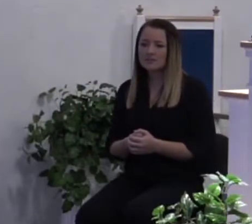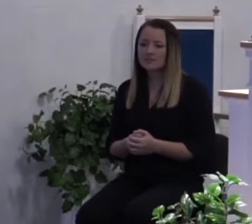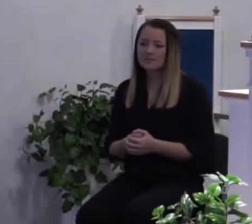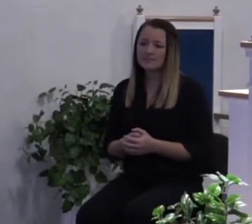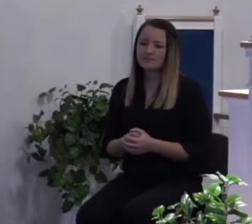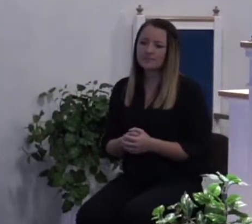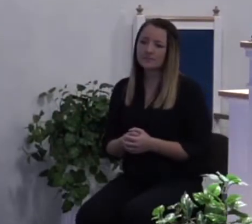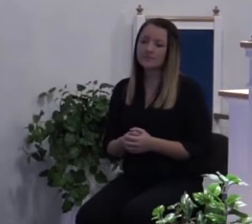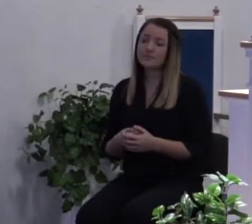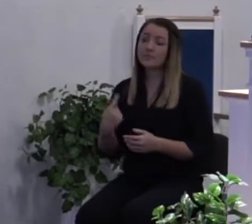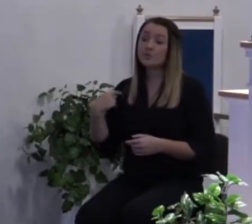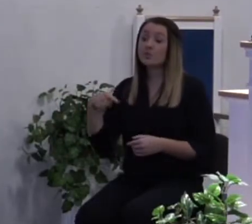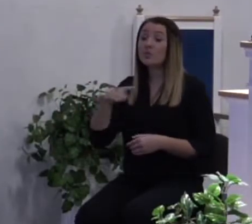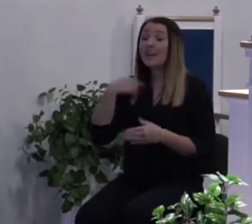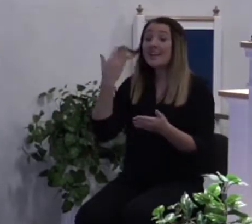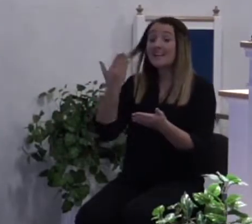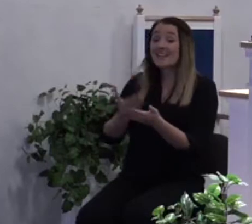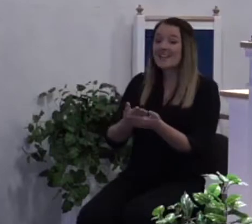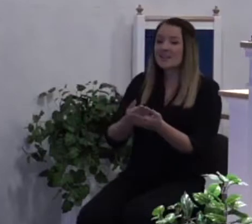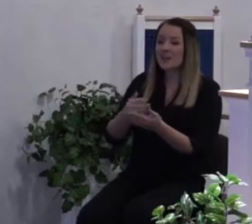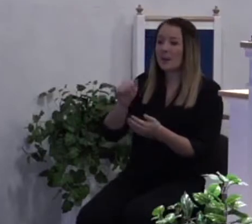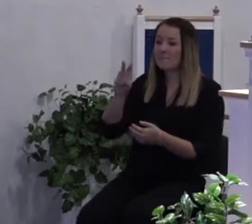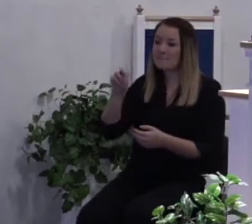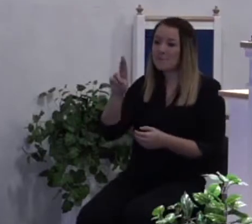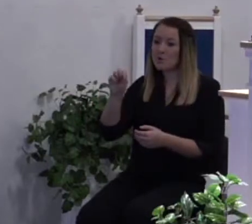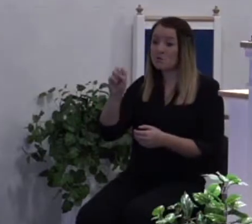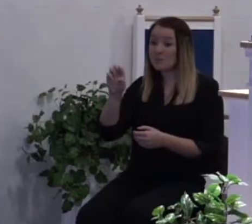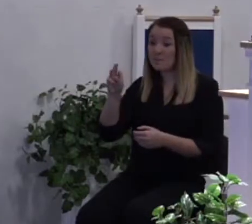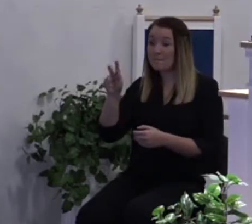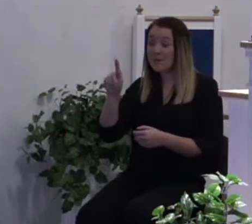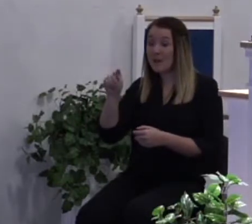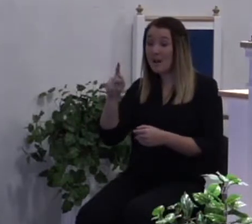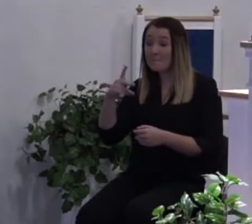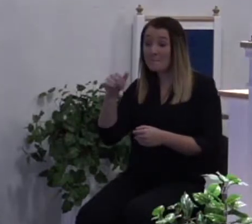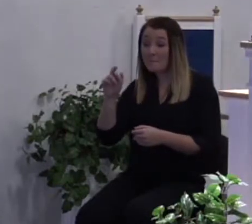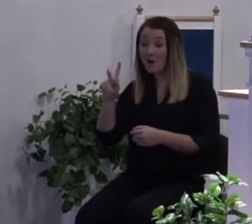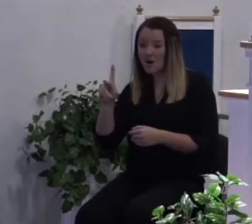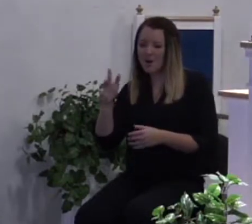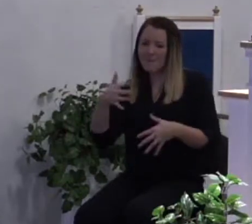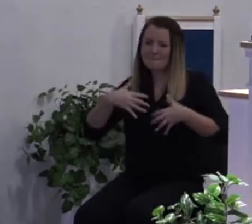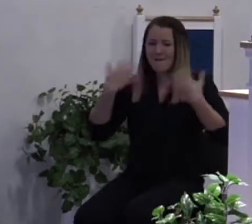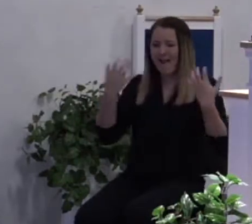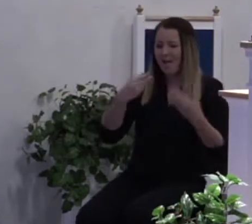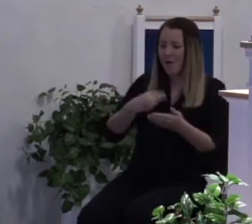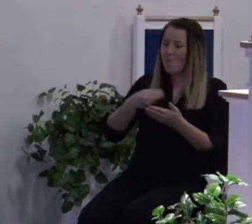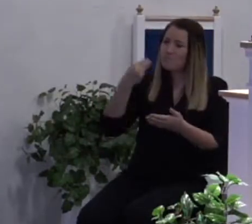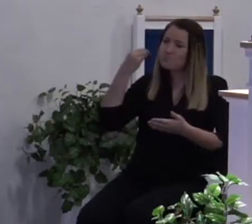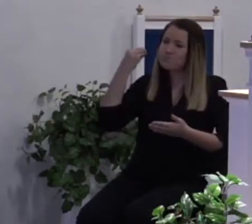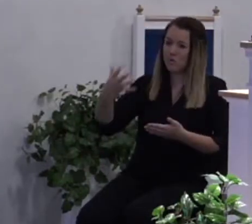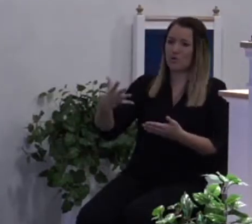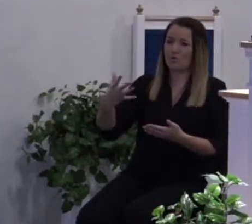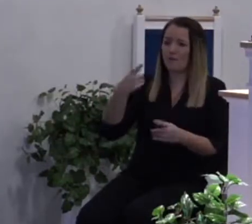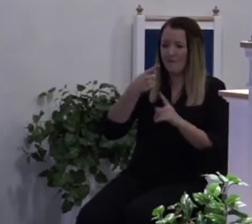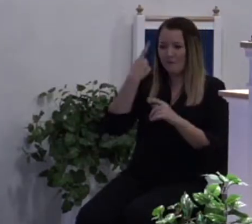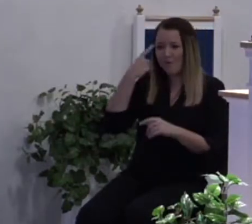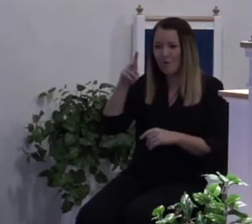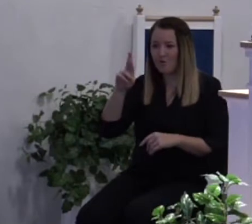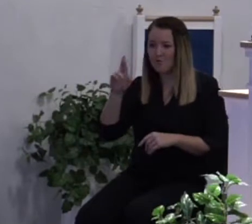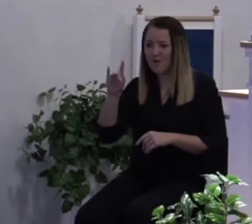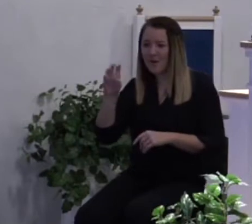We get to the amusement park and we're mad because they charge so much money for the rides. But we've saved up money